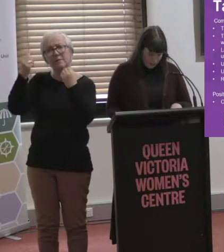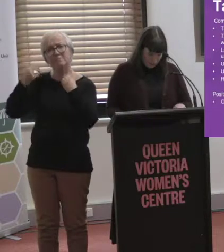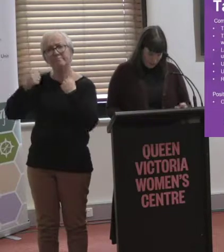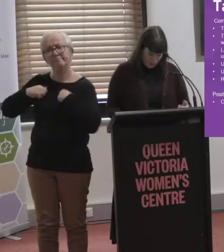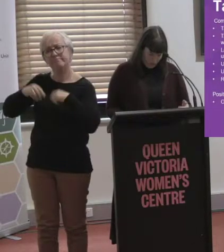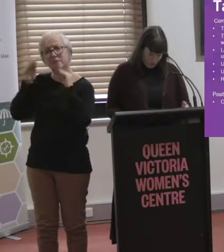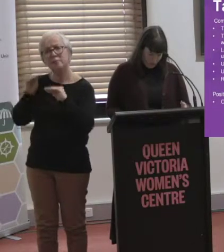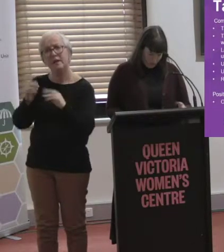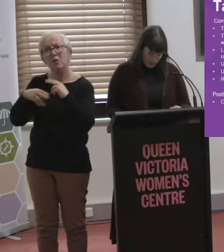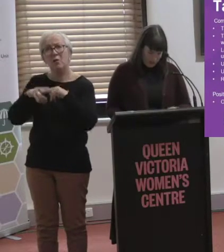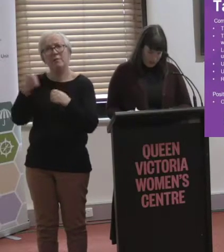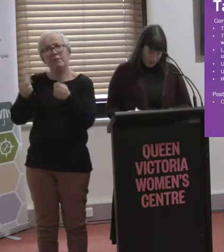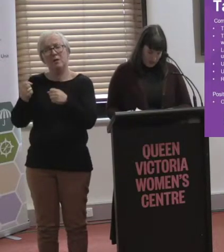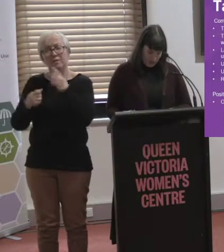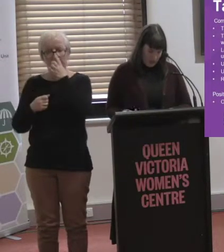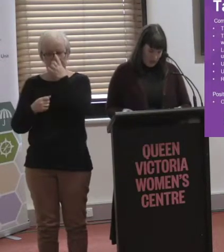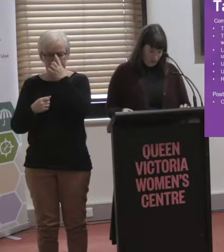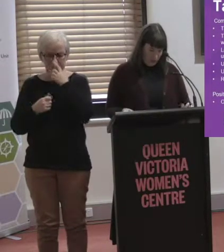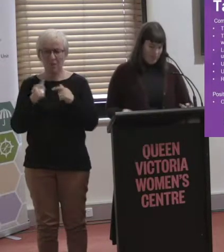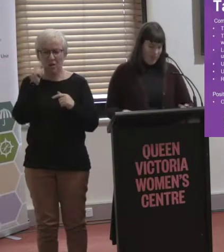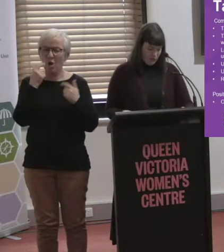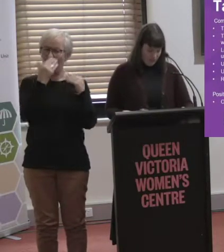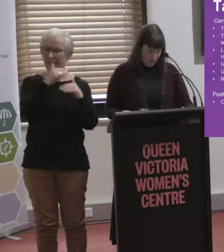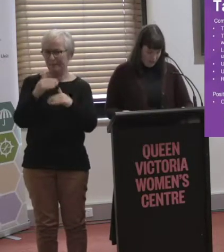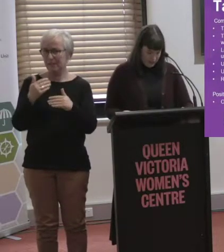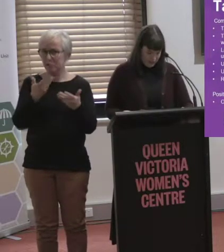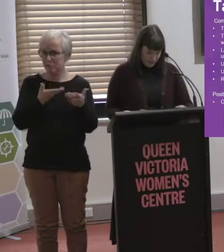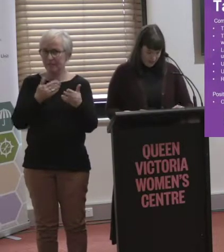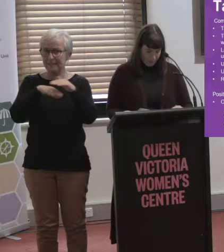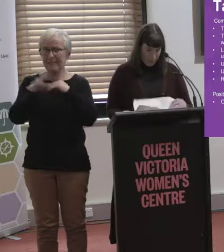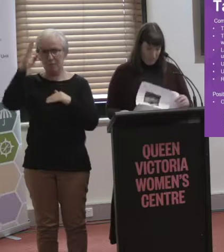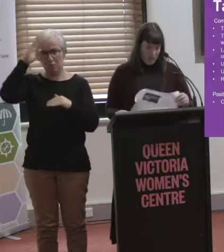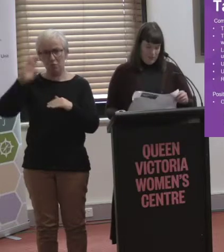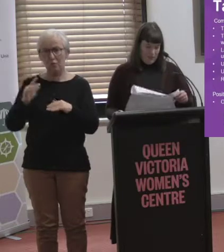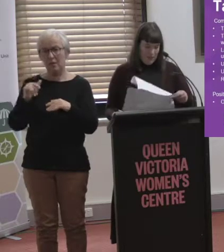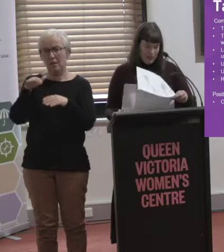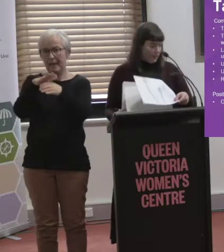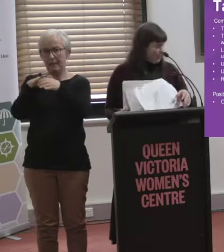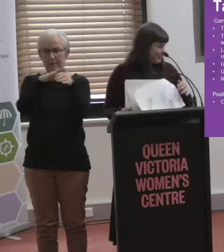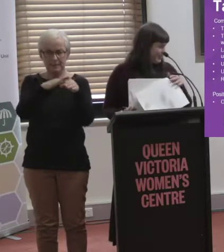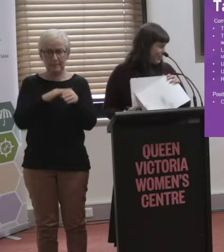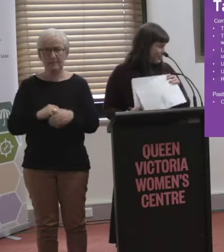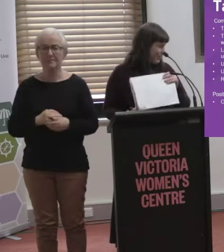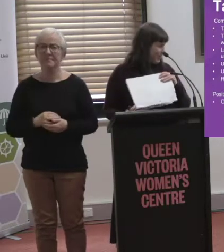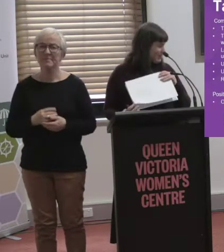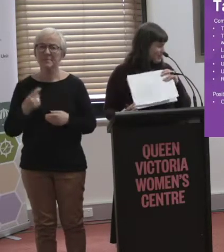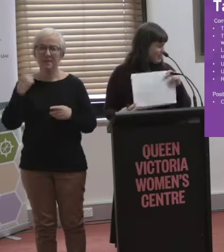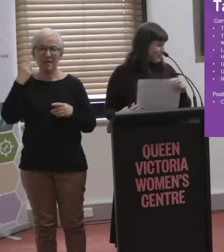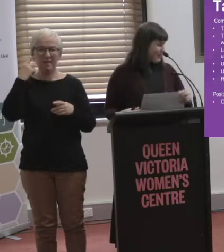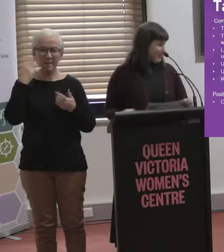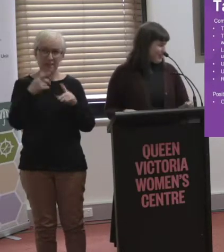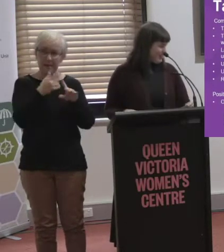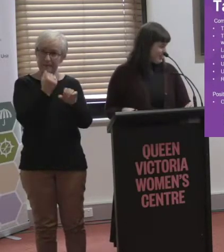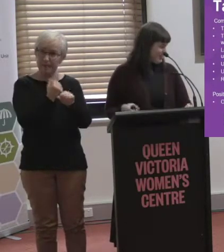I mentioned the limited services in areas and in rural areas, but I think Kerry might have an